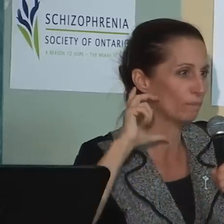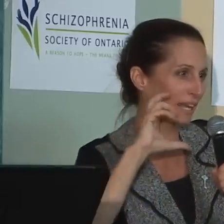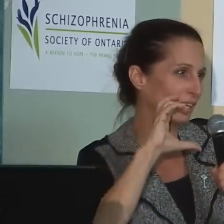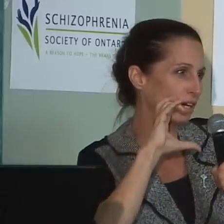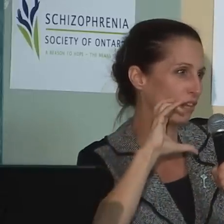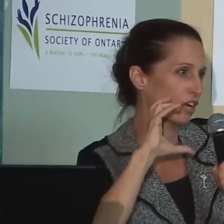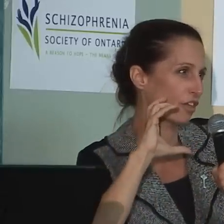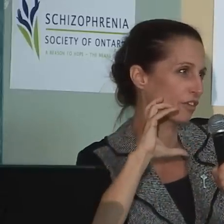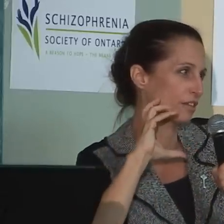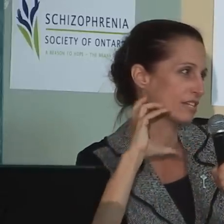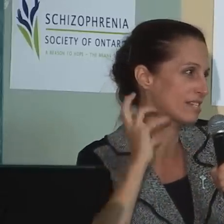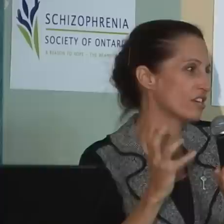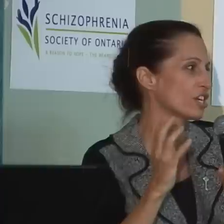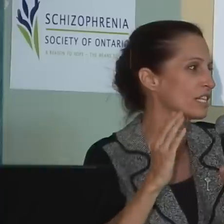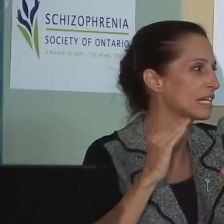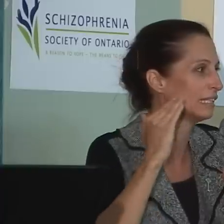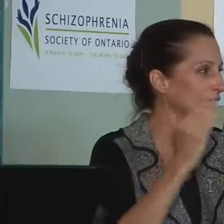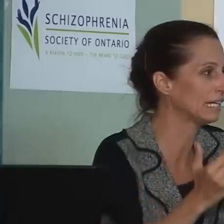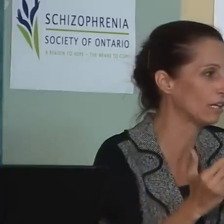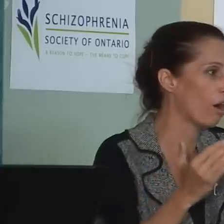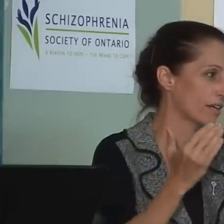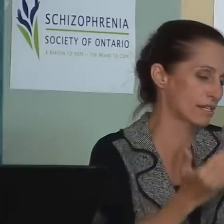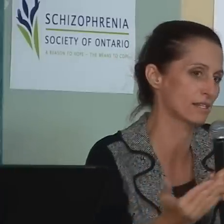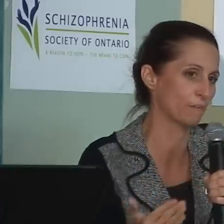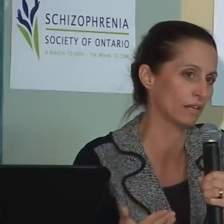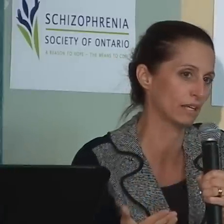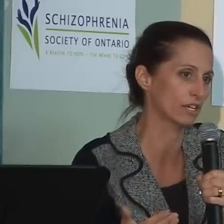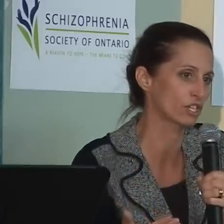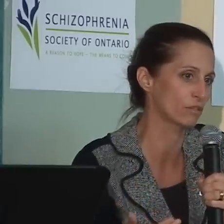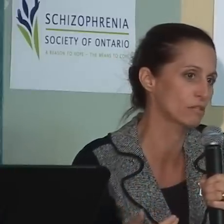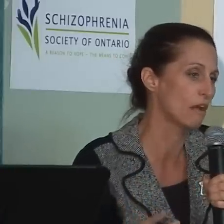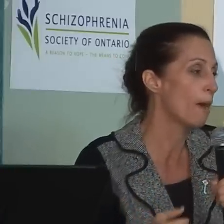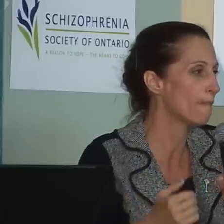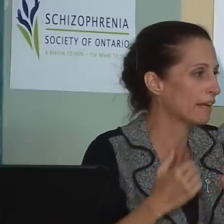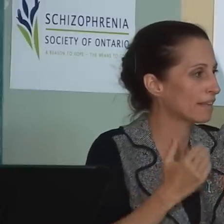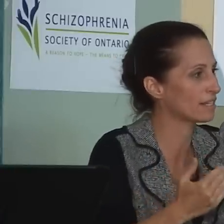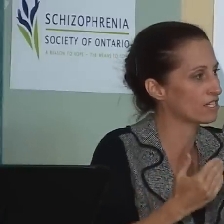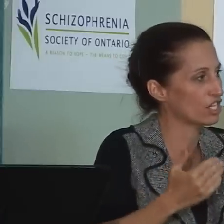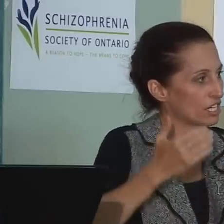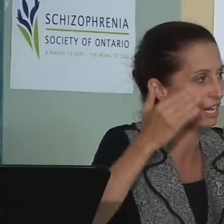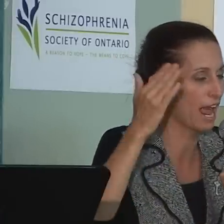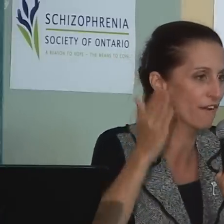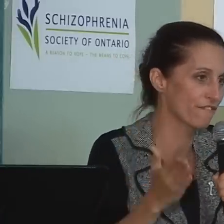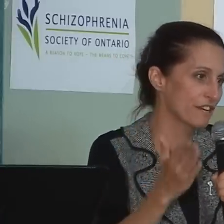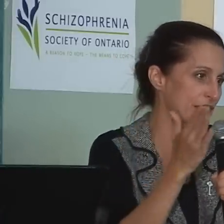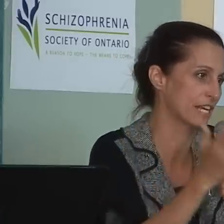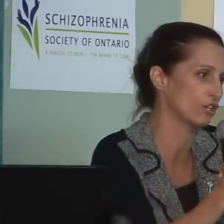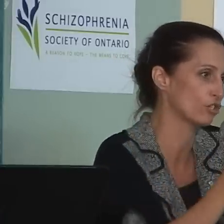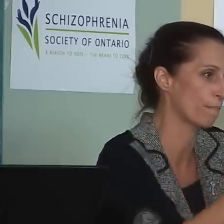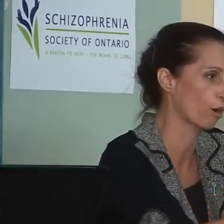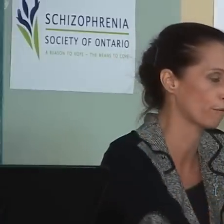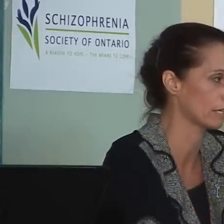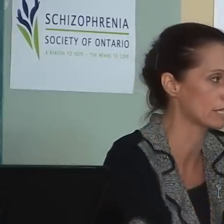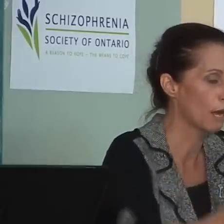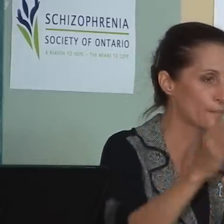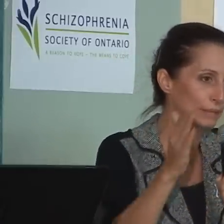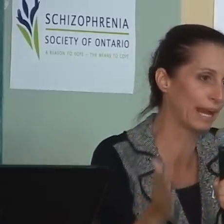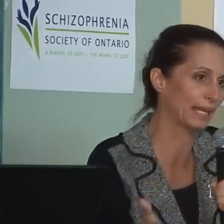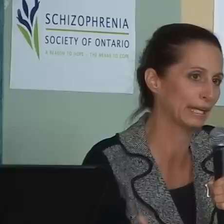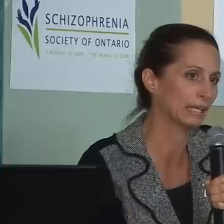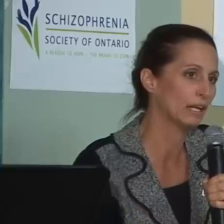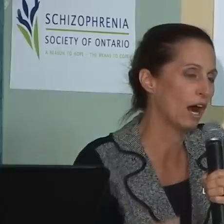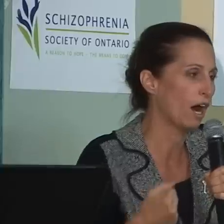about making the, the, the decision to lead on accessibility issues. Making that decision in every single department.